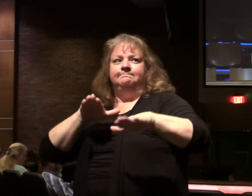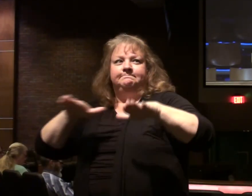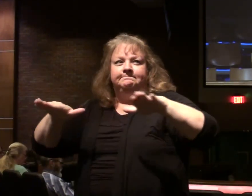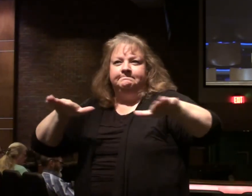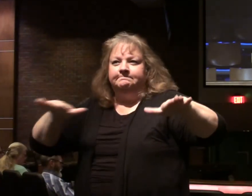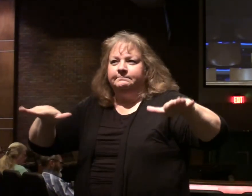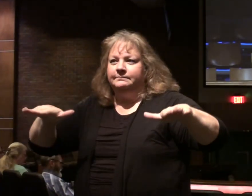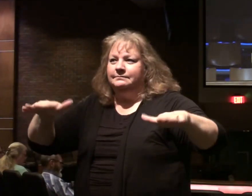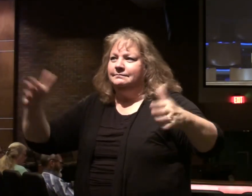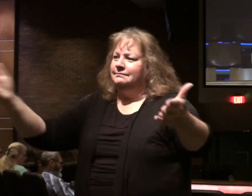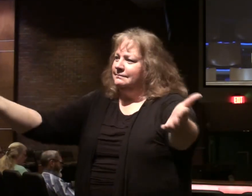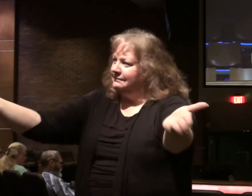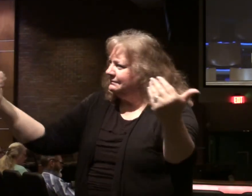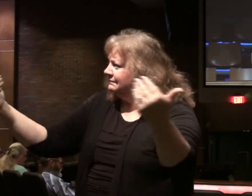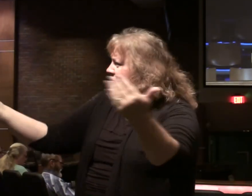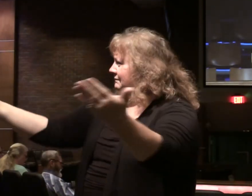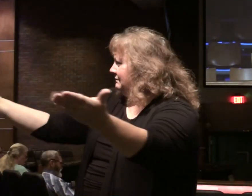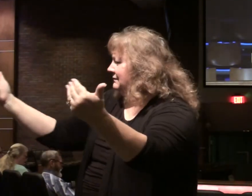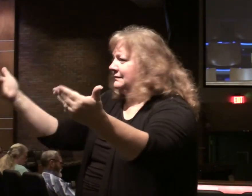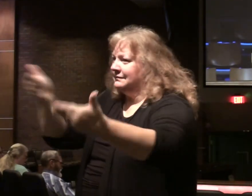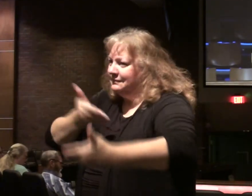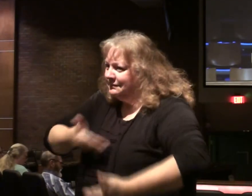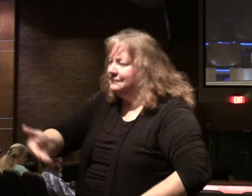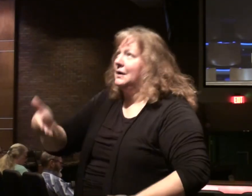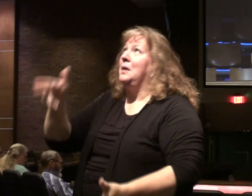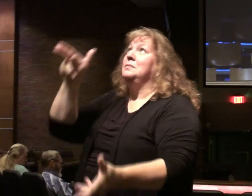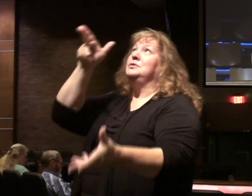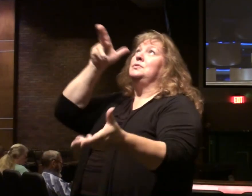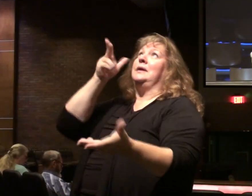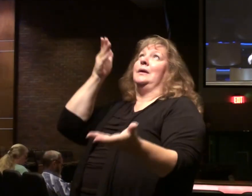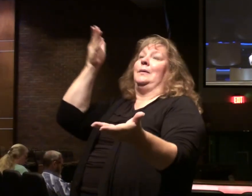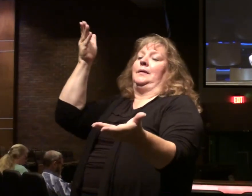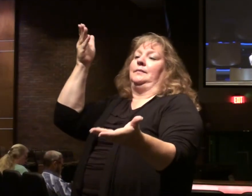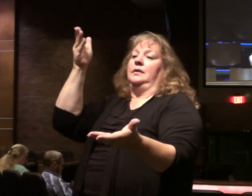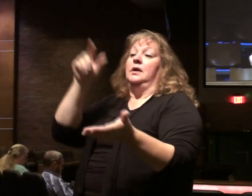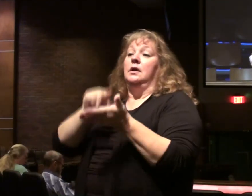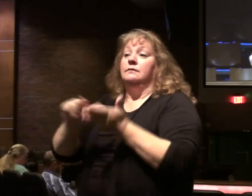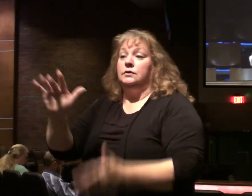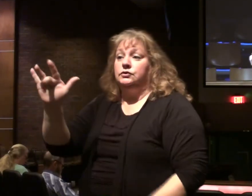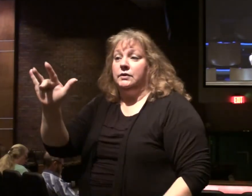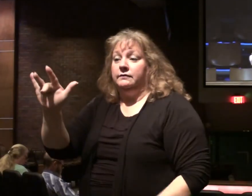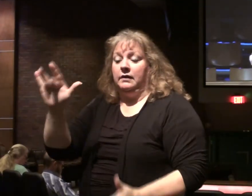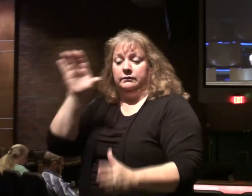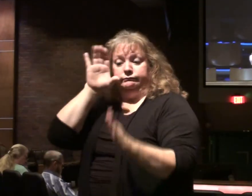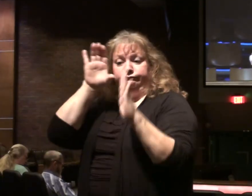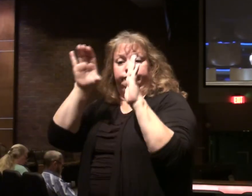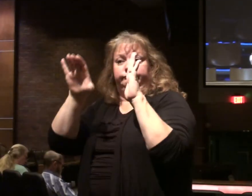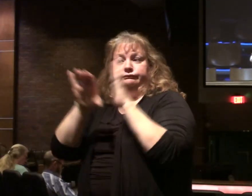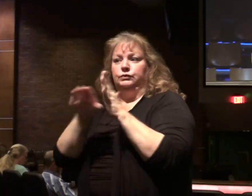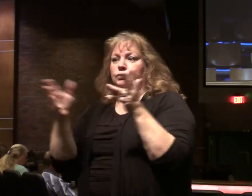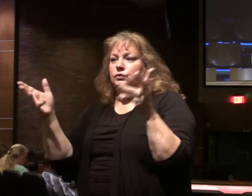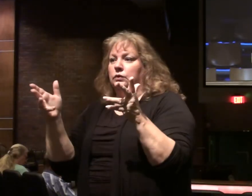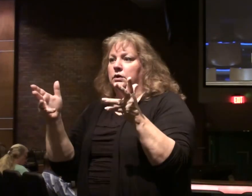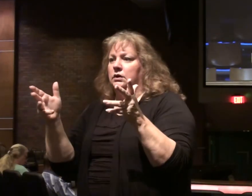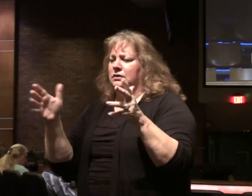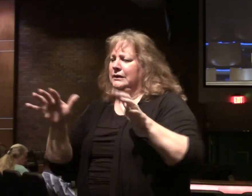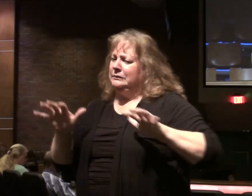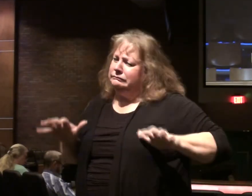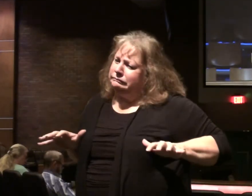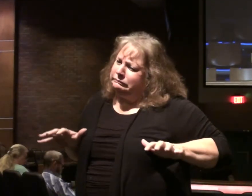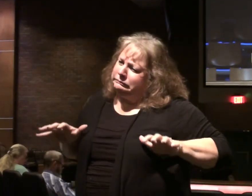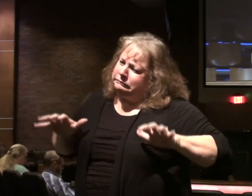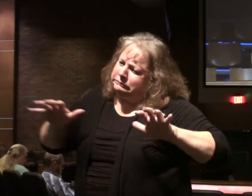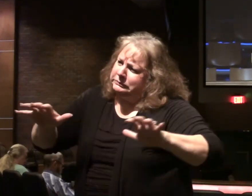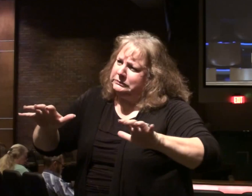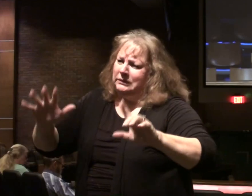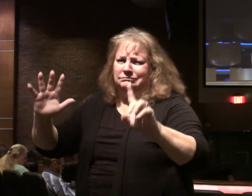an invitation to all those who will hear. Verse 25, we see the setting. Verse 25. Now large crowds were going